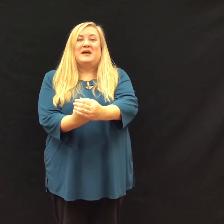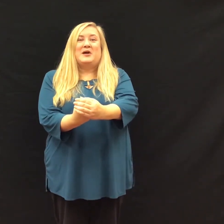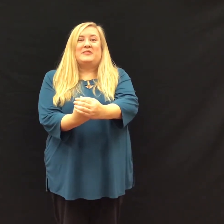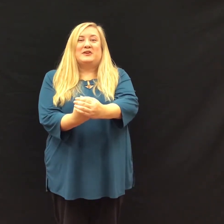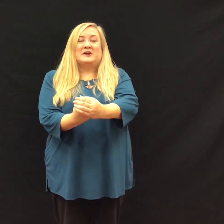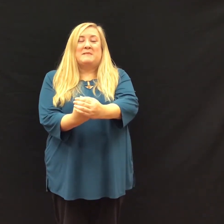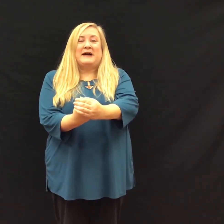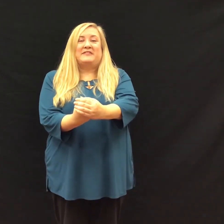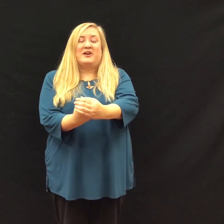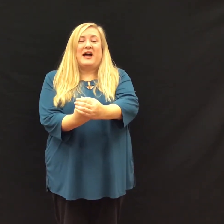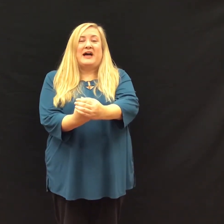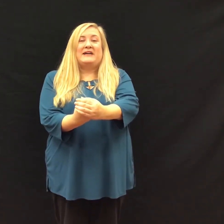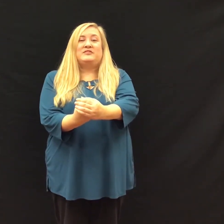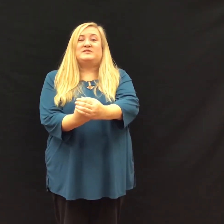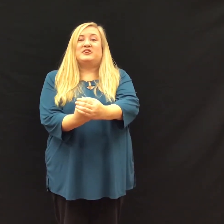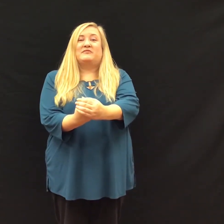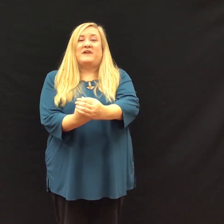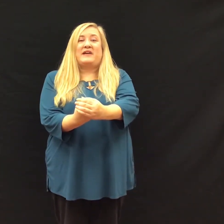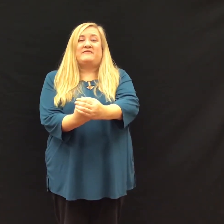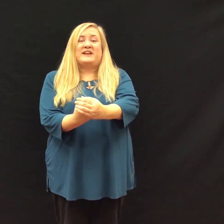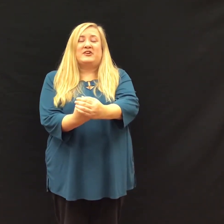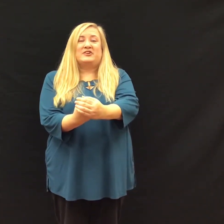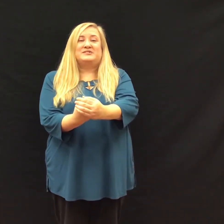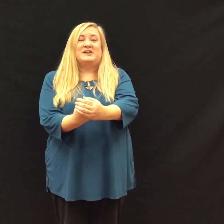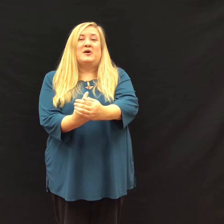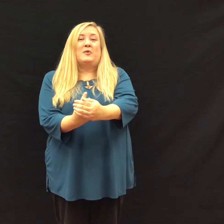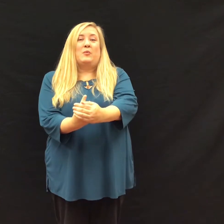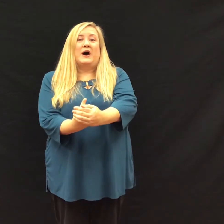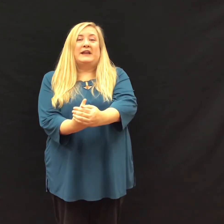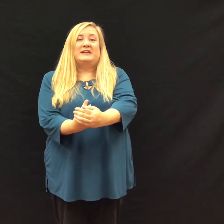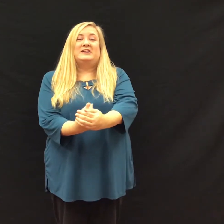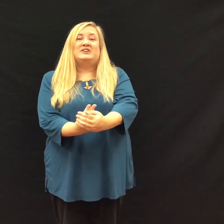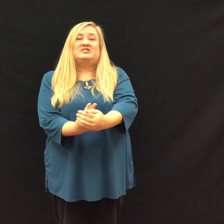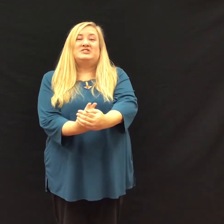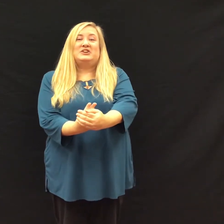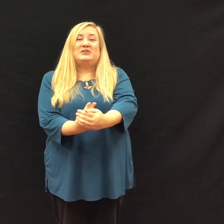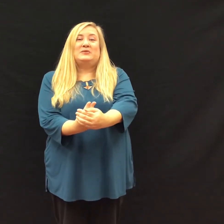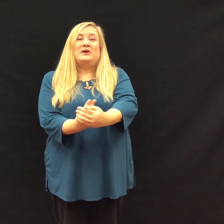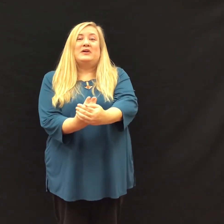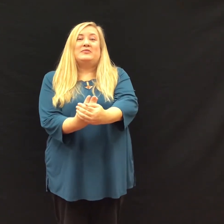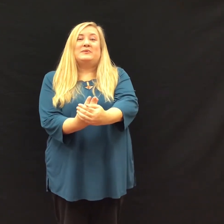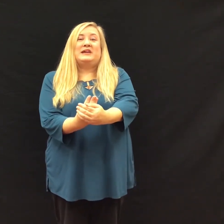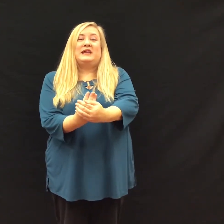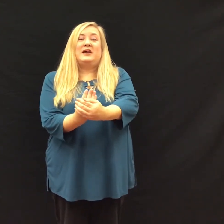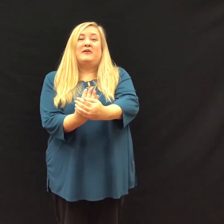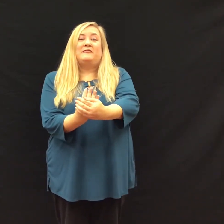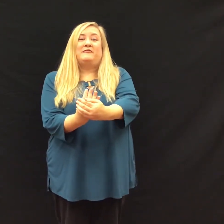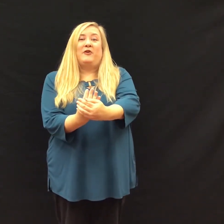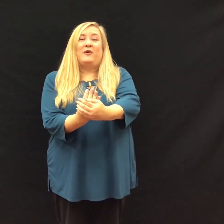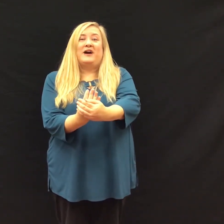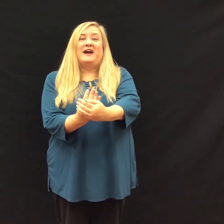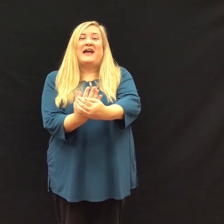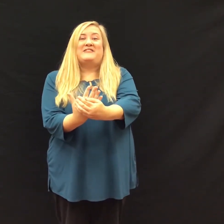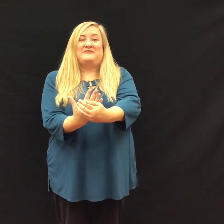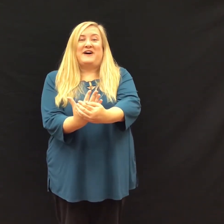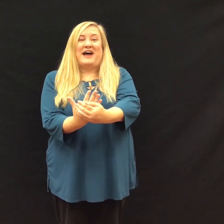They're going to come of their hive using our five fingers. One, two, three, four, and five.